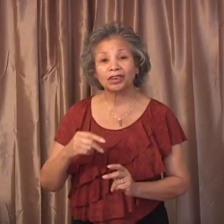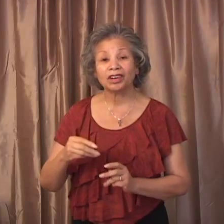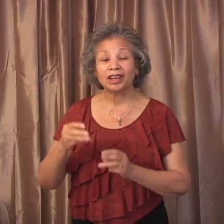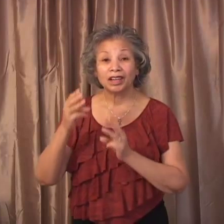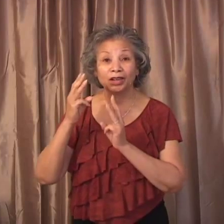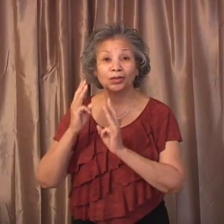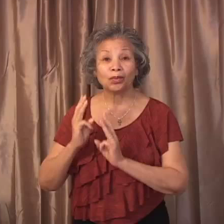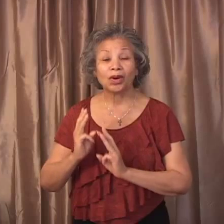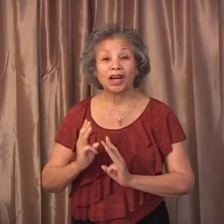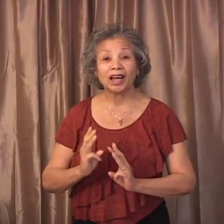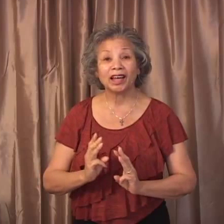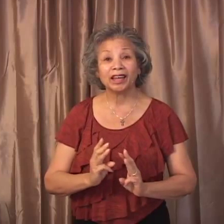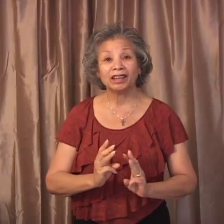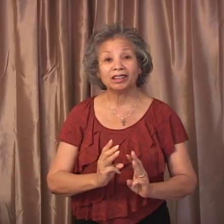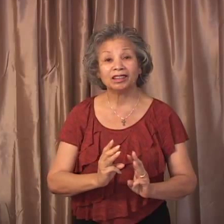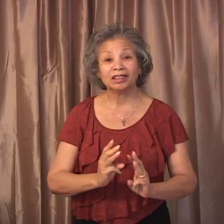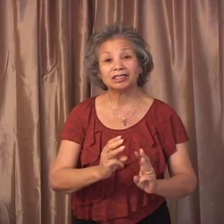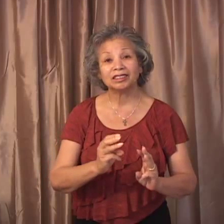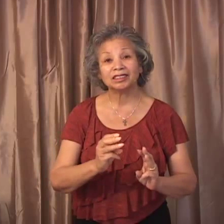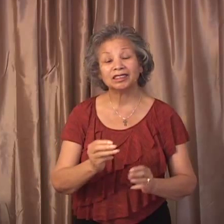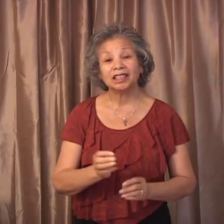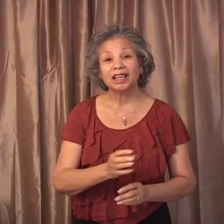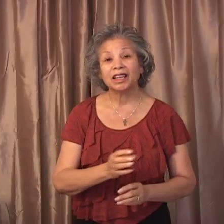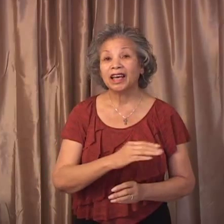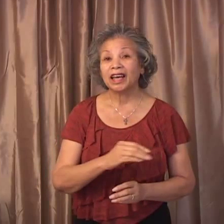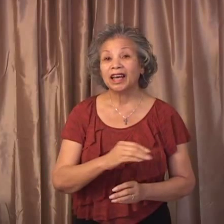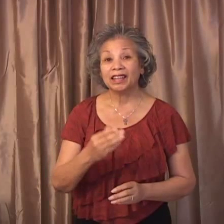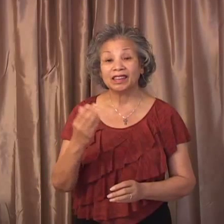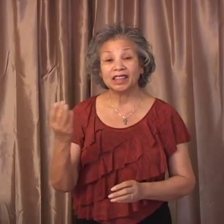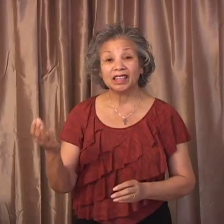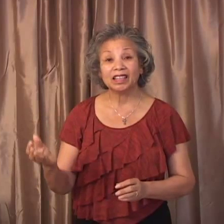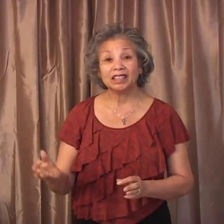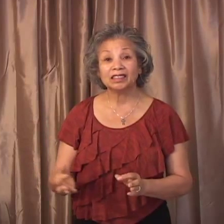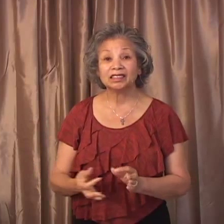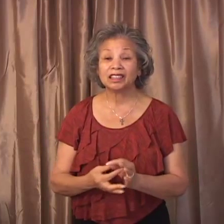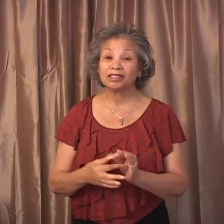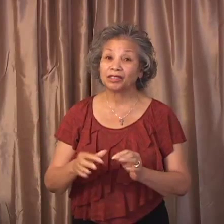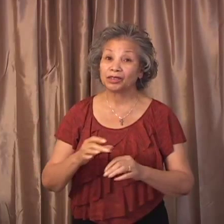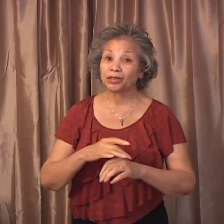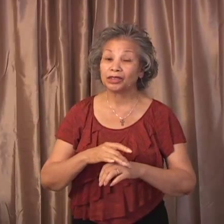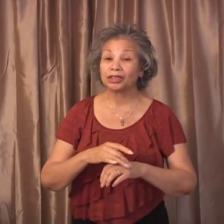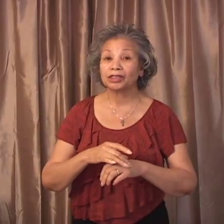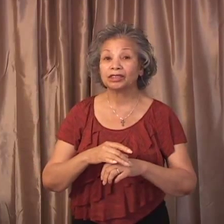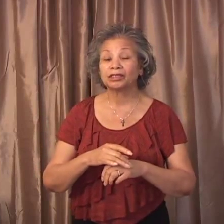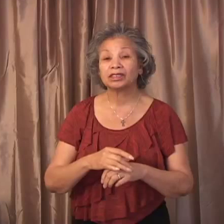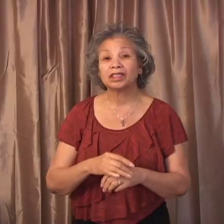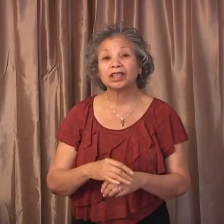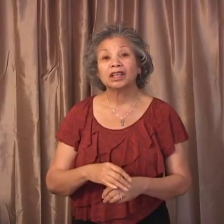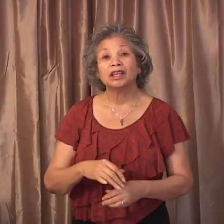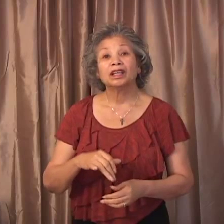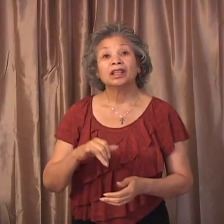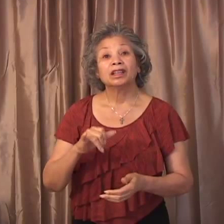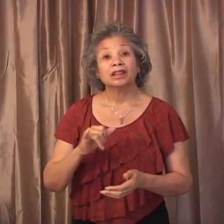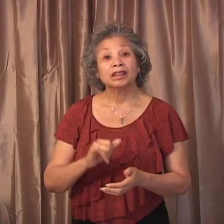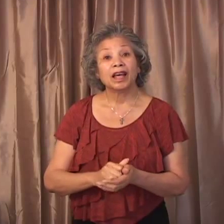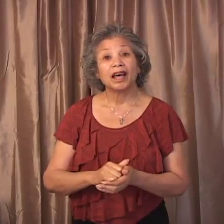a while. And things of earth that